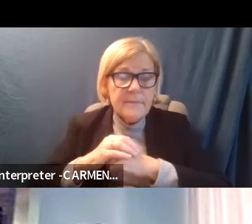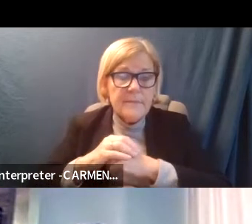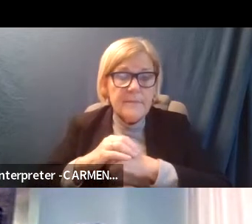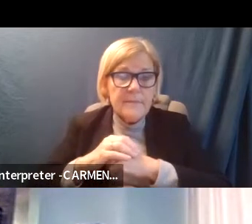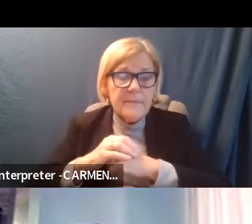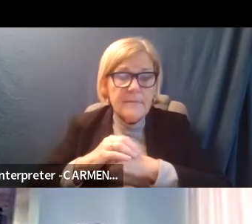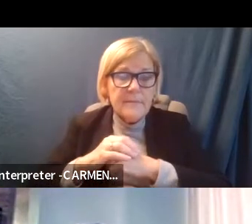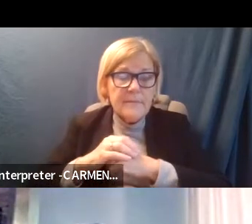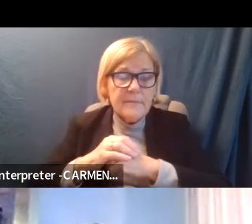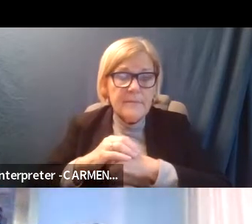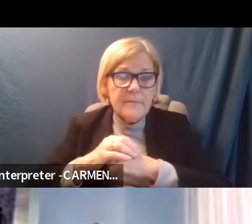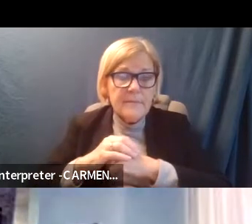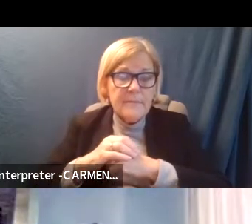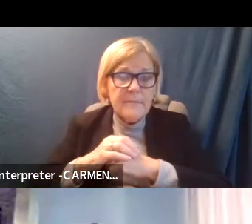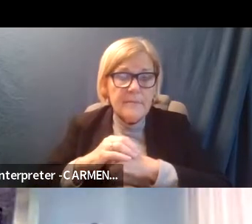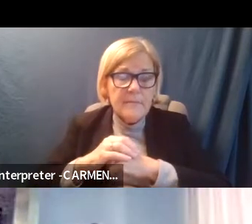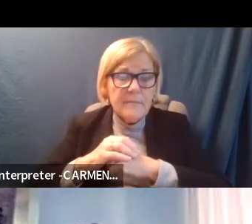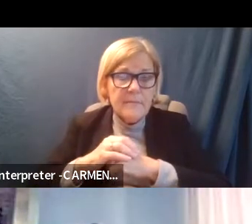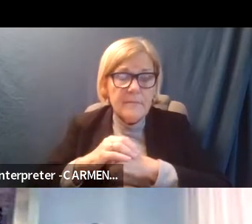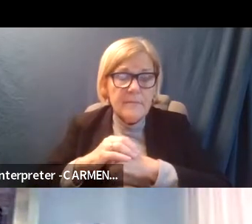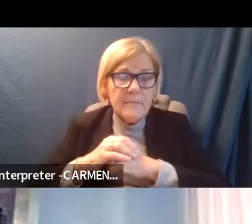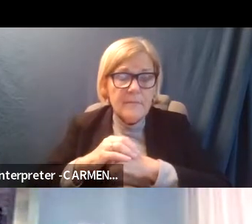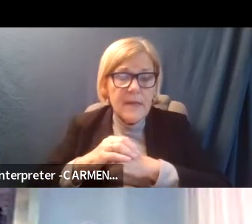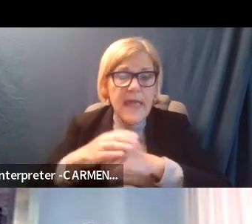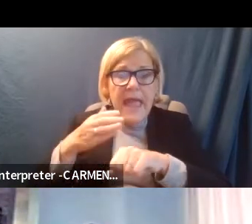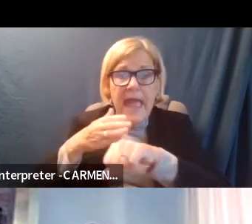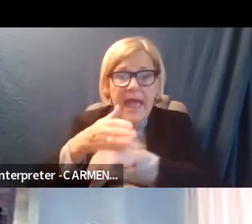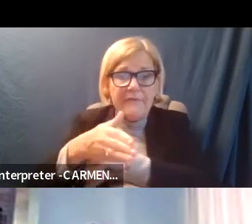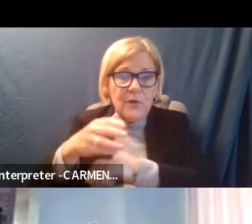after the pandemic.